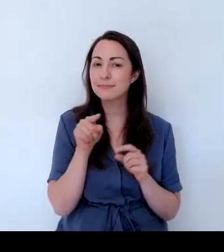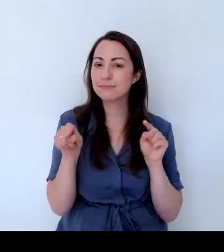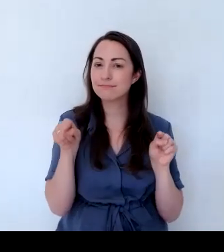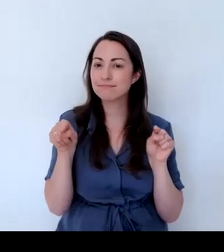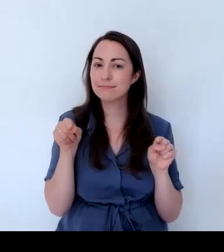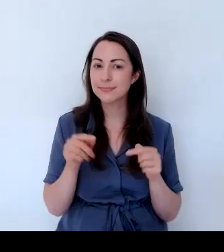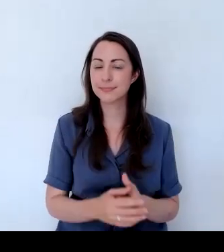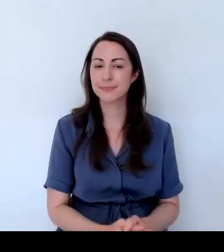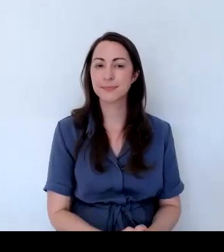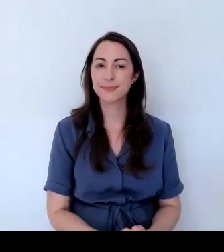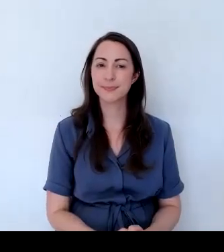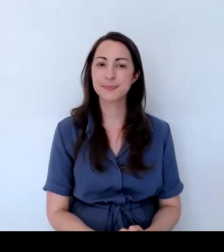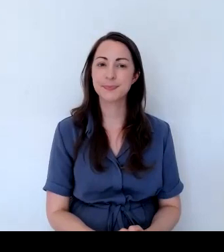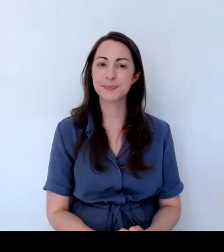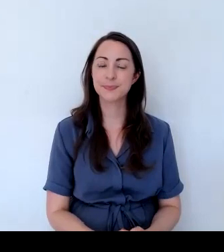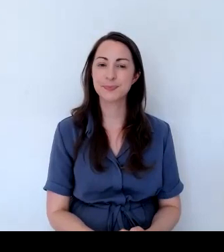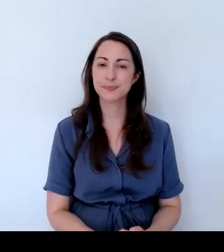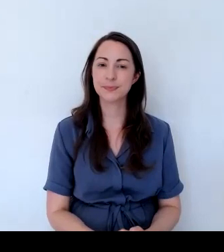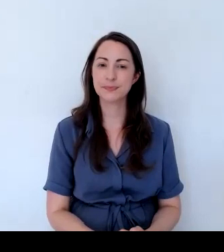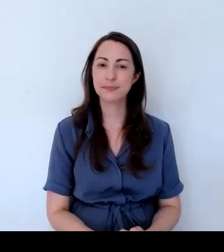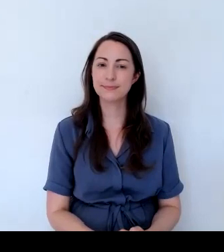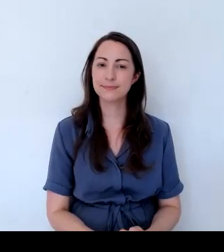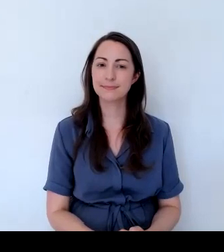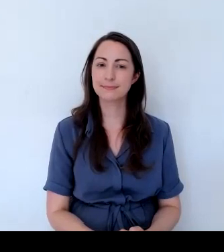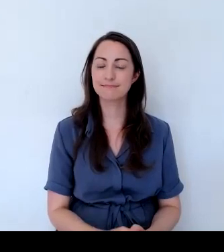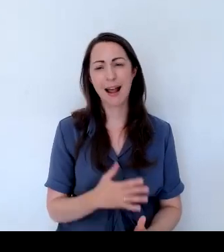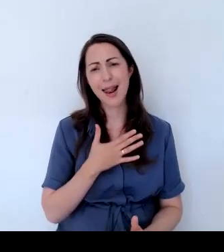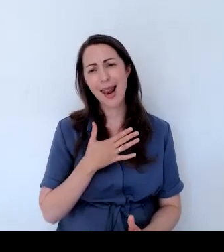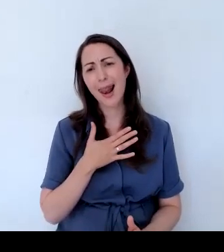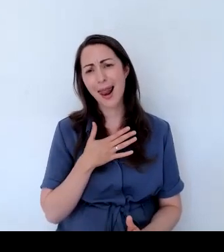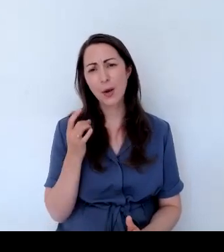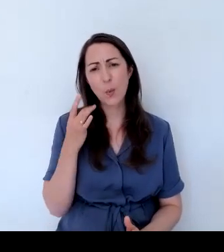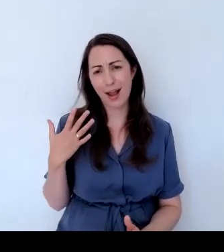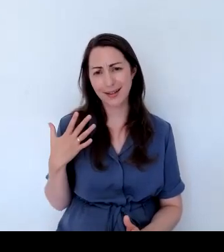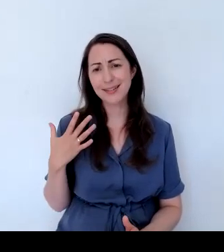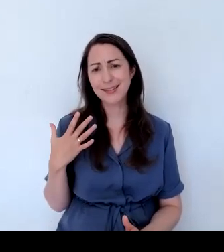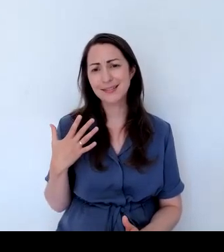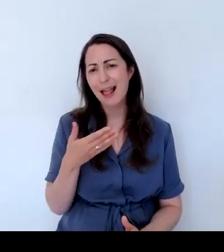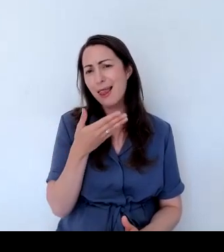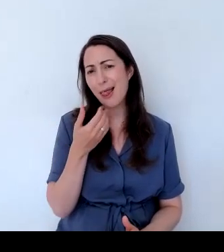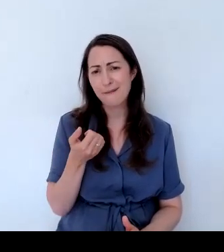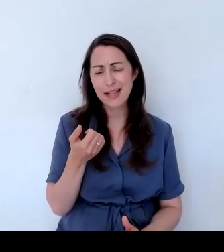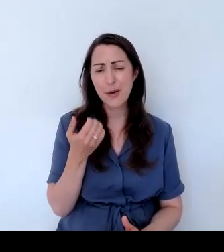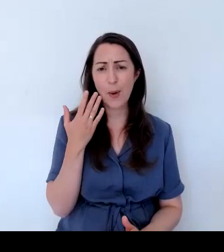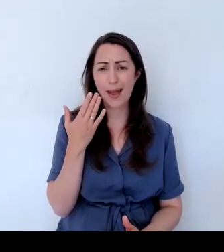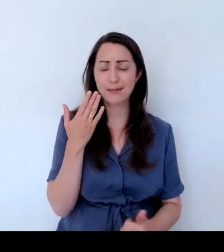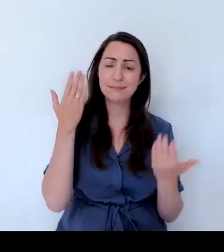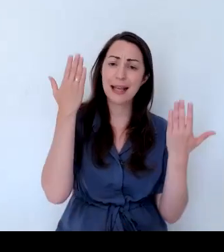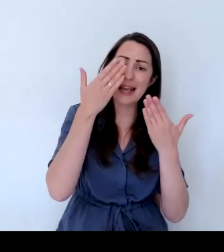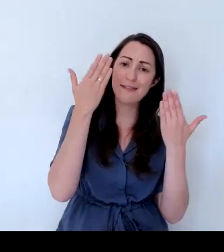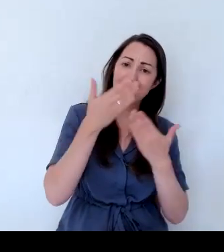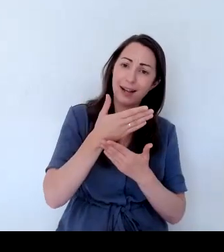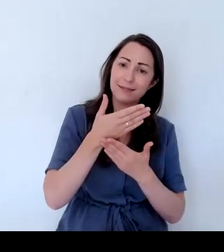purple variety in the moment. I do like white, think white is so lovely in the evening. It really